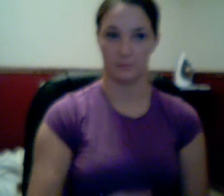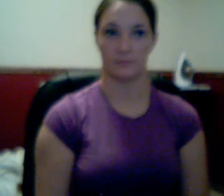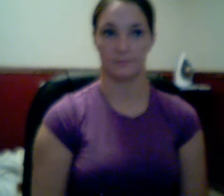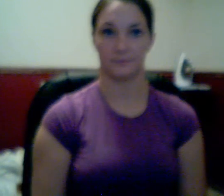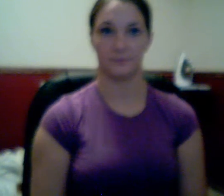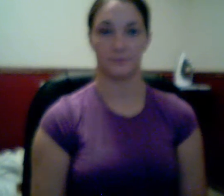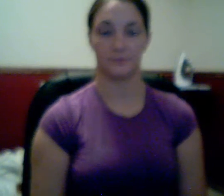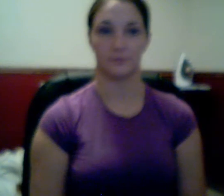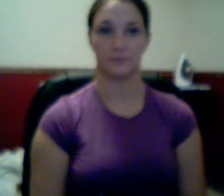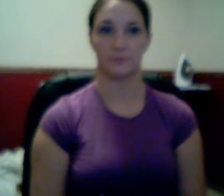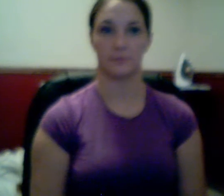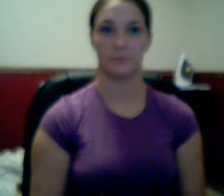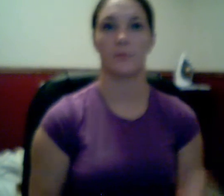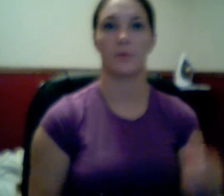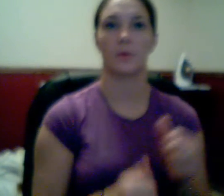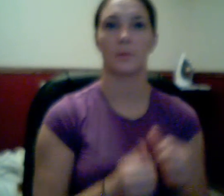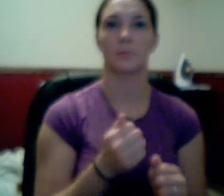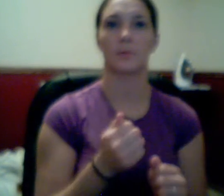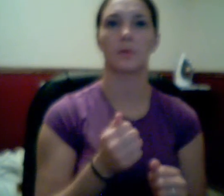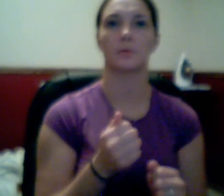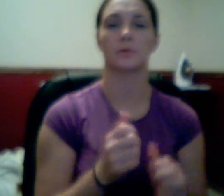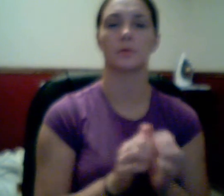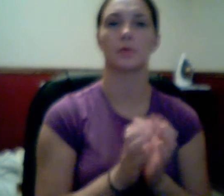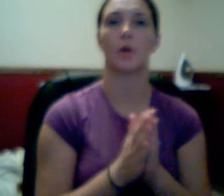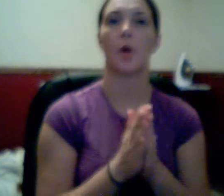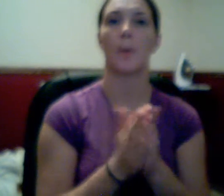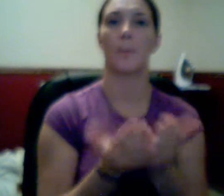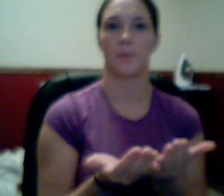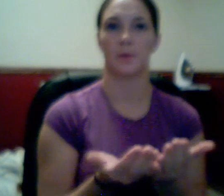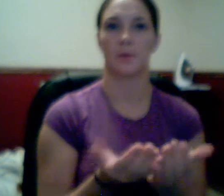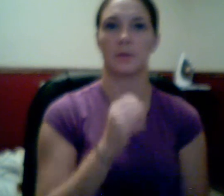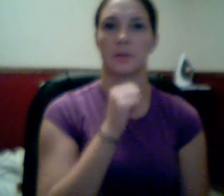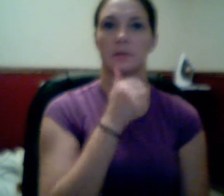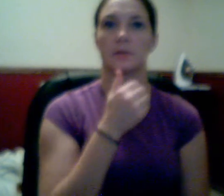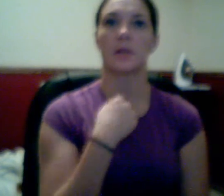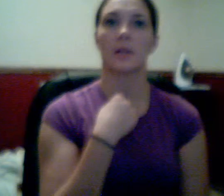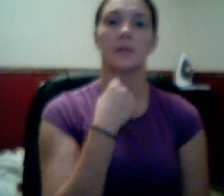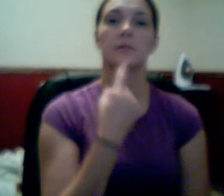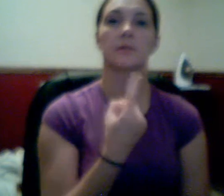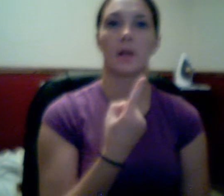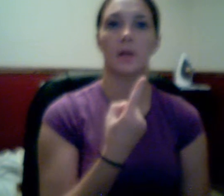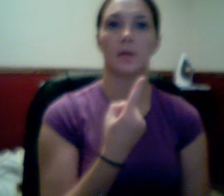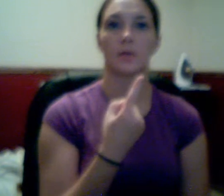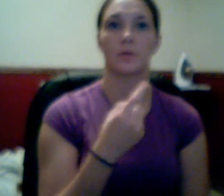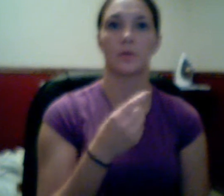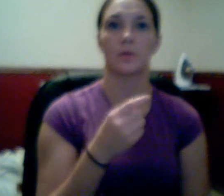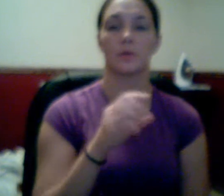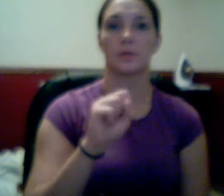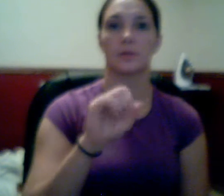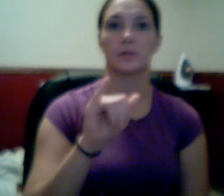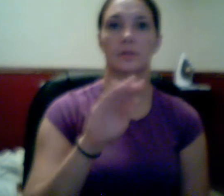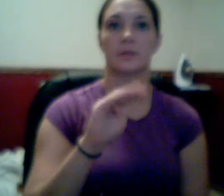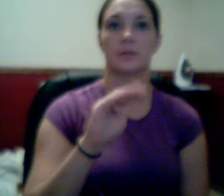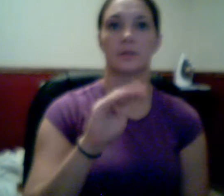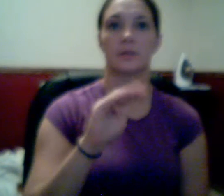Most textbooks don't make an effort to mention or list a symbol for the rational number.